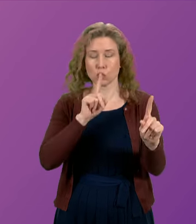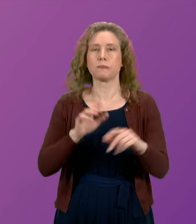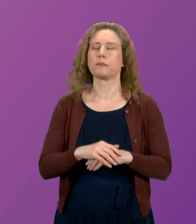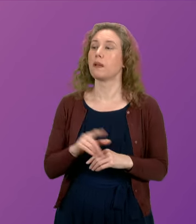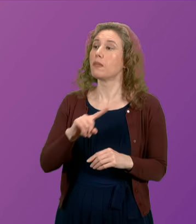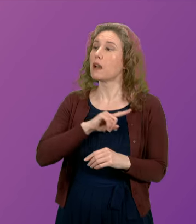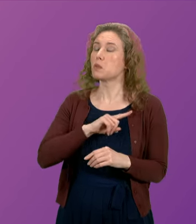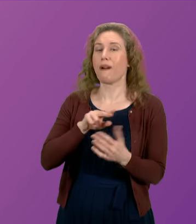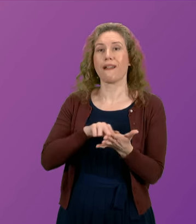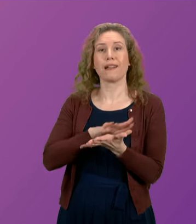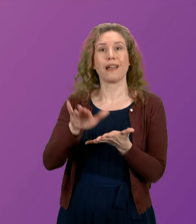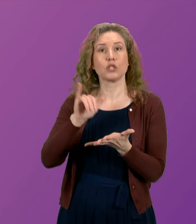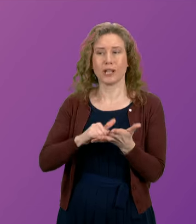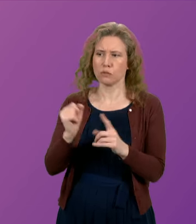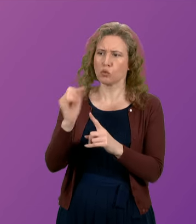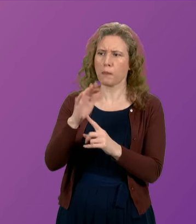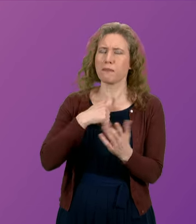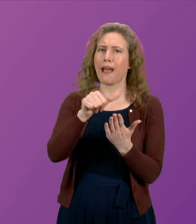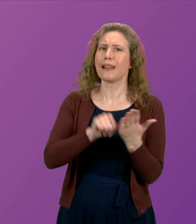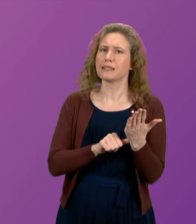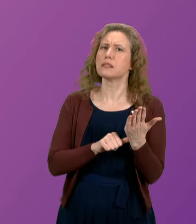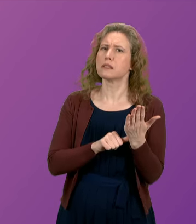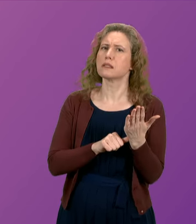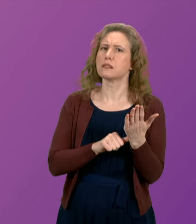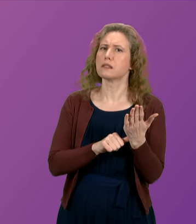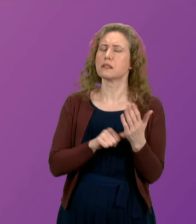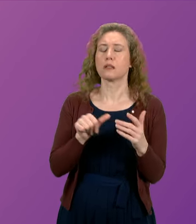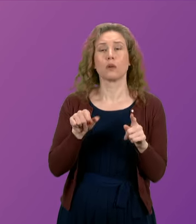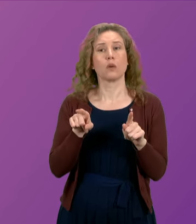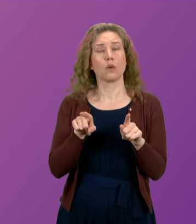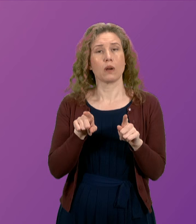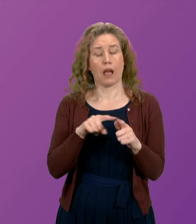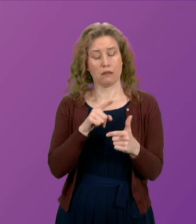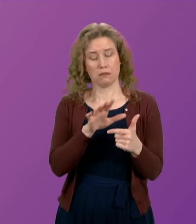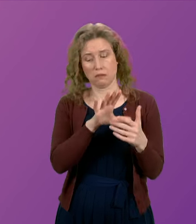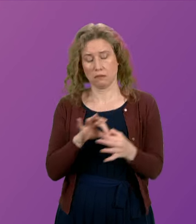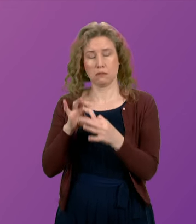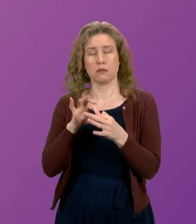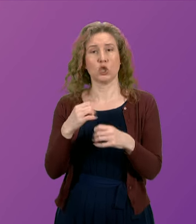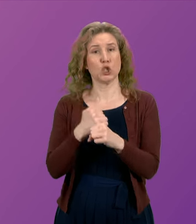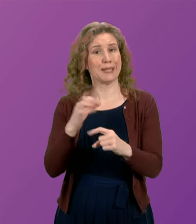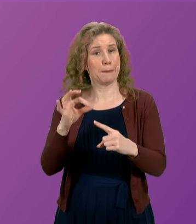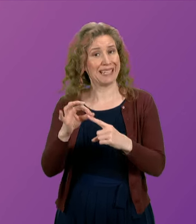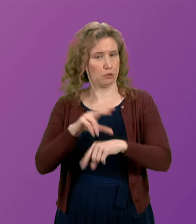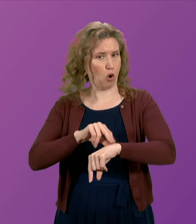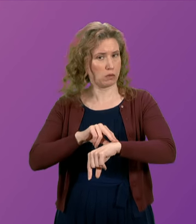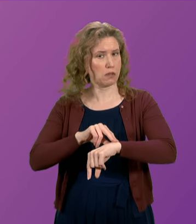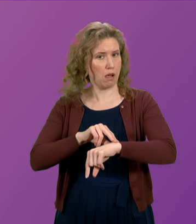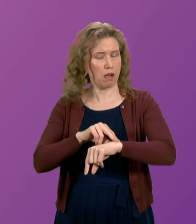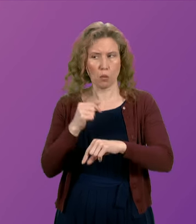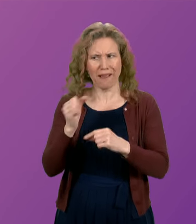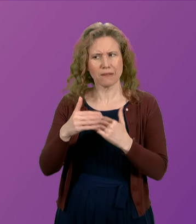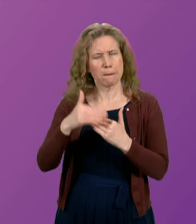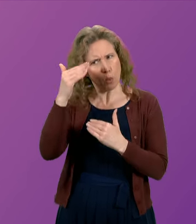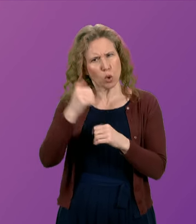the National Health Service is at the top of my list of priorities. And in relation to general practitioners, we have more